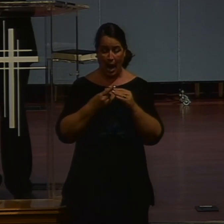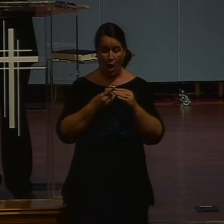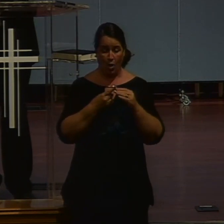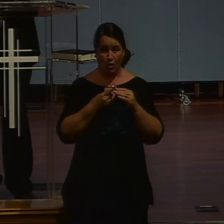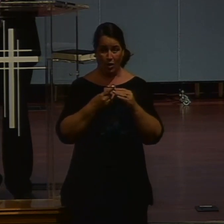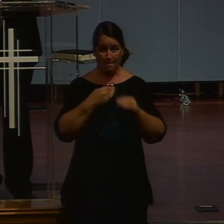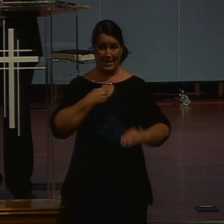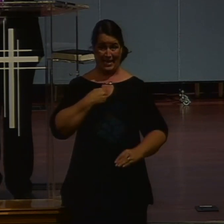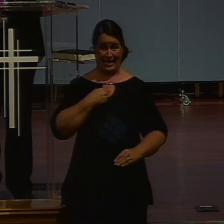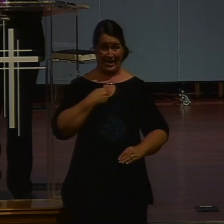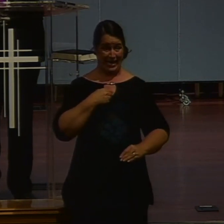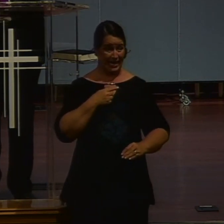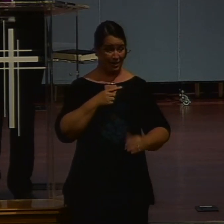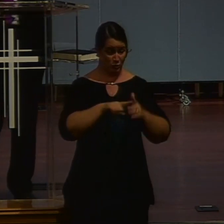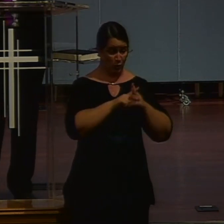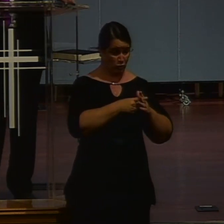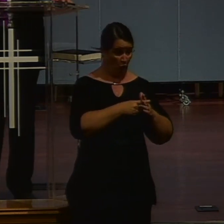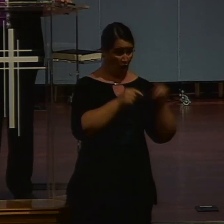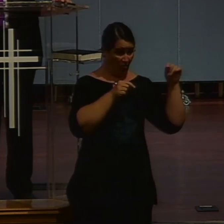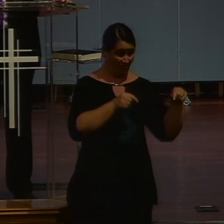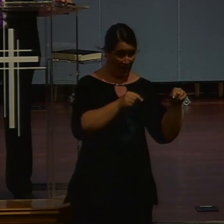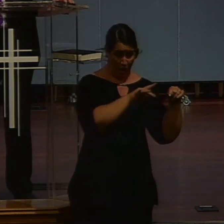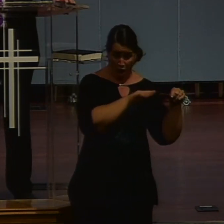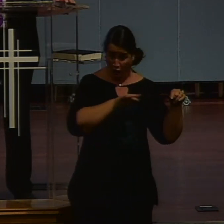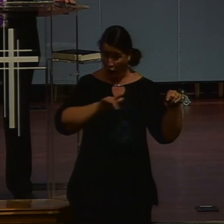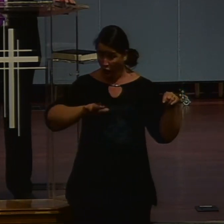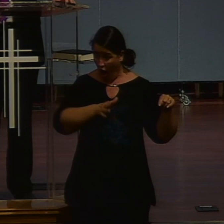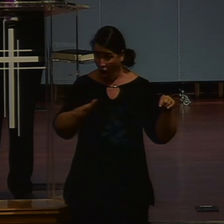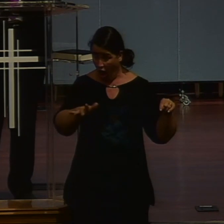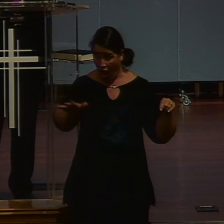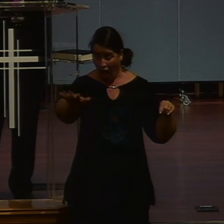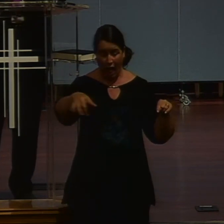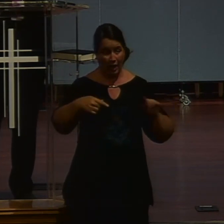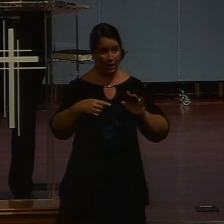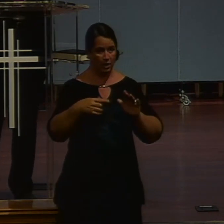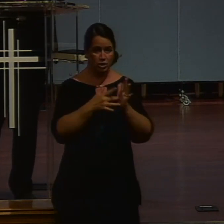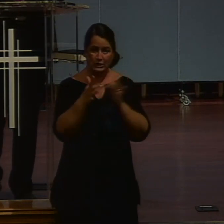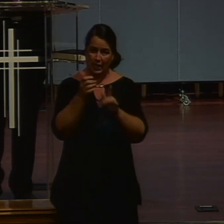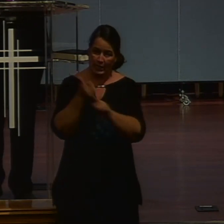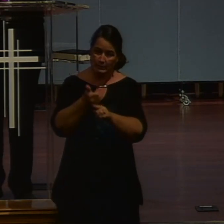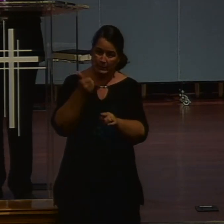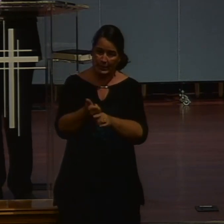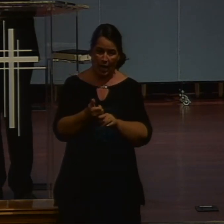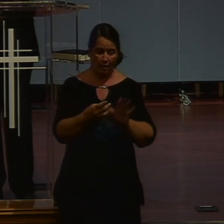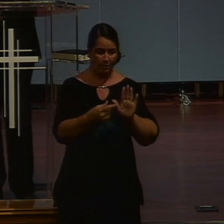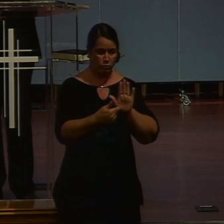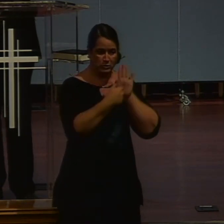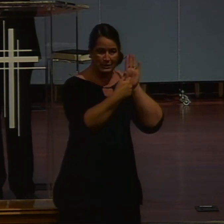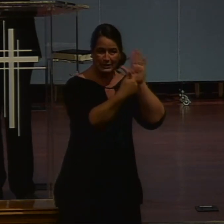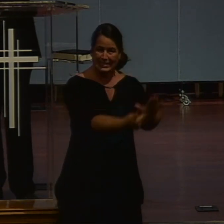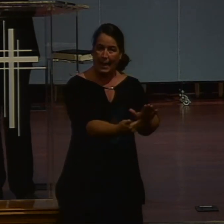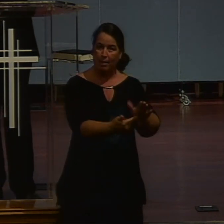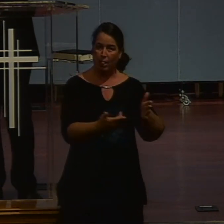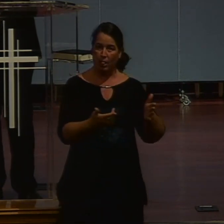Jerusalem, they were to start carrying the gospel. He had to demonstrate this by showing that God does so love the world. He loves